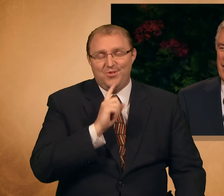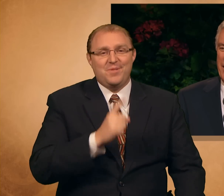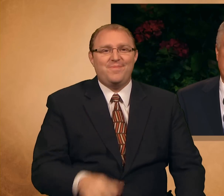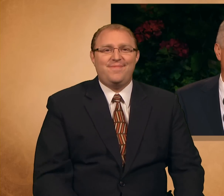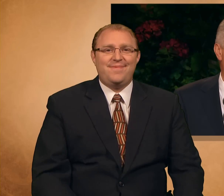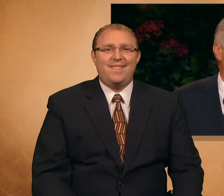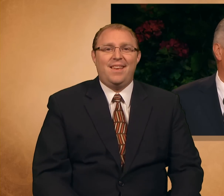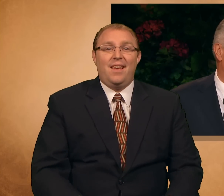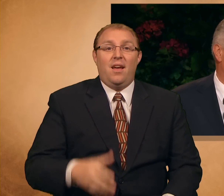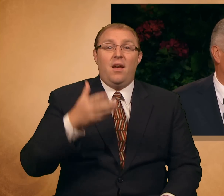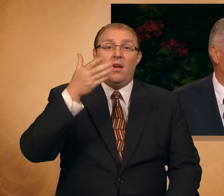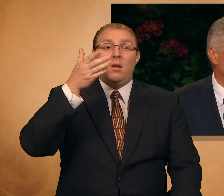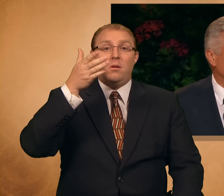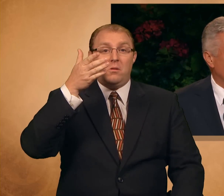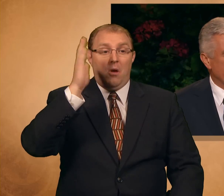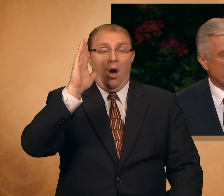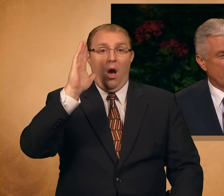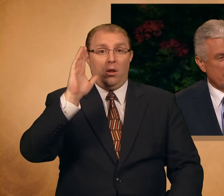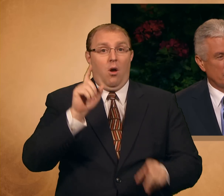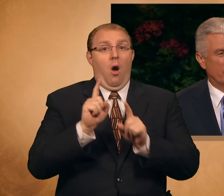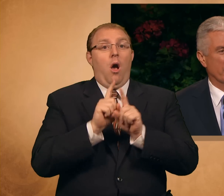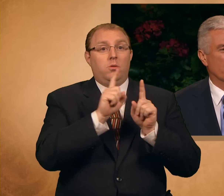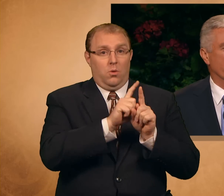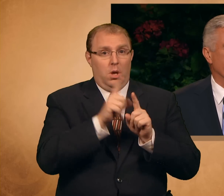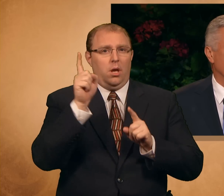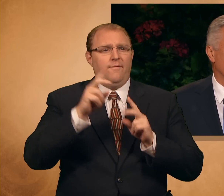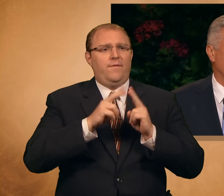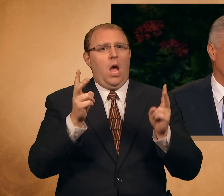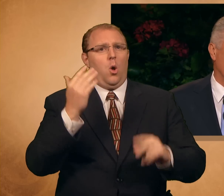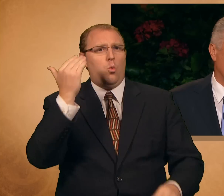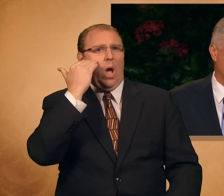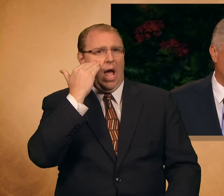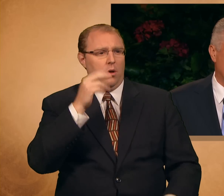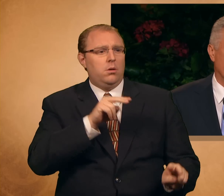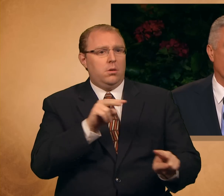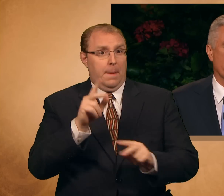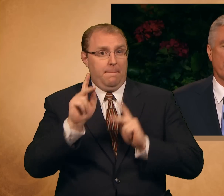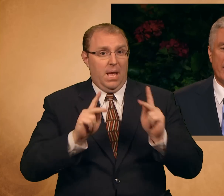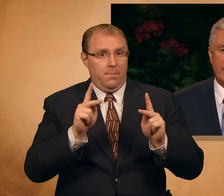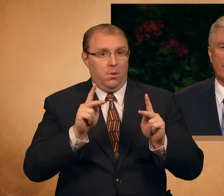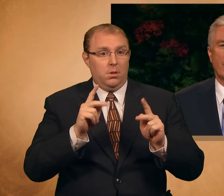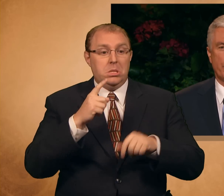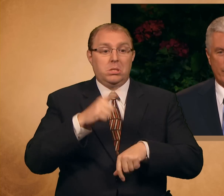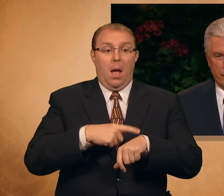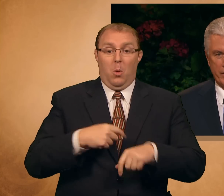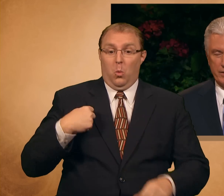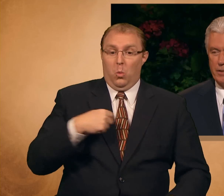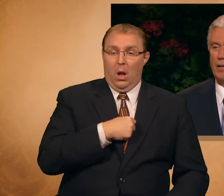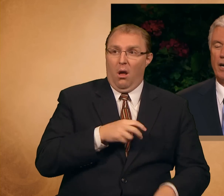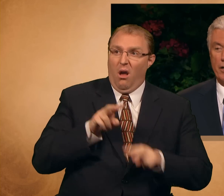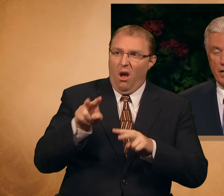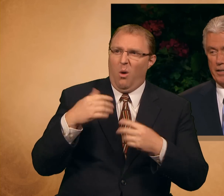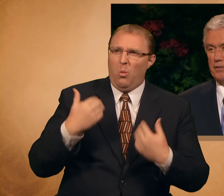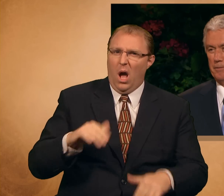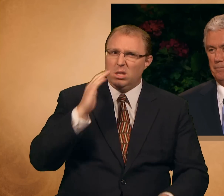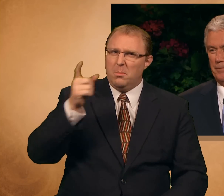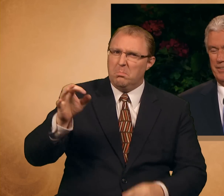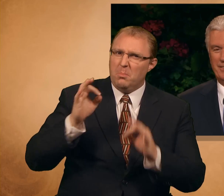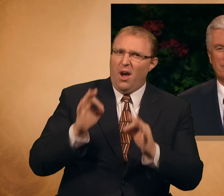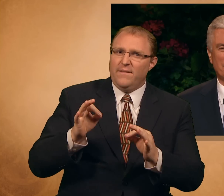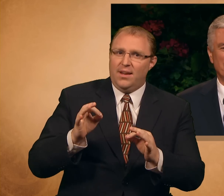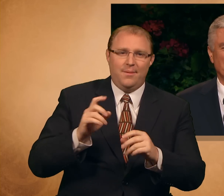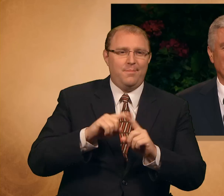Let me add, God is also fully aware that the people you think are perfect are not.